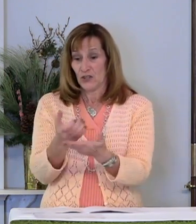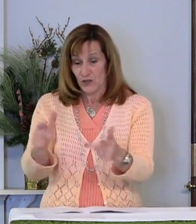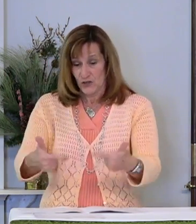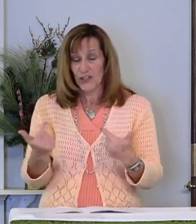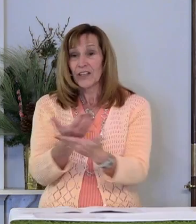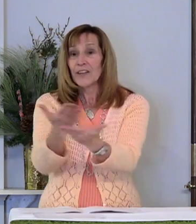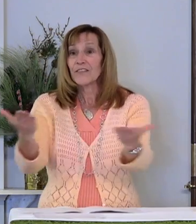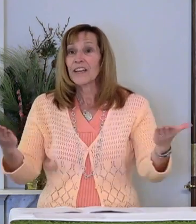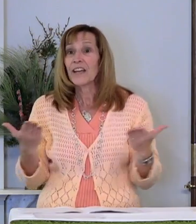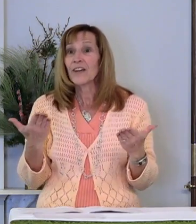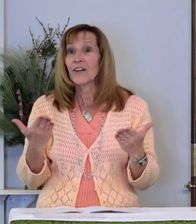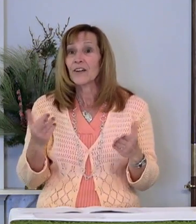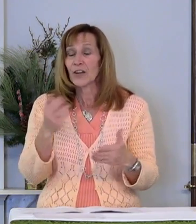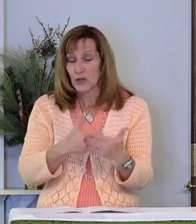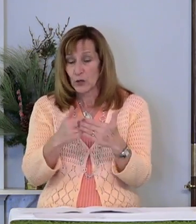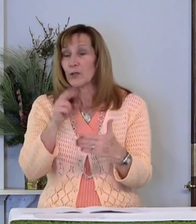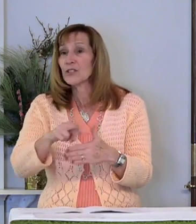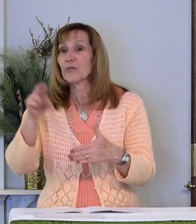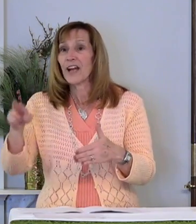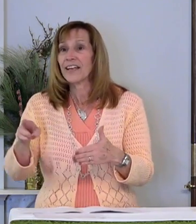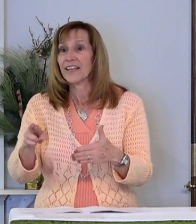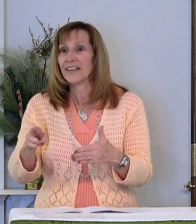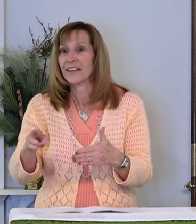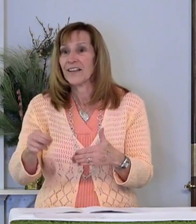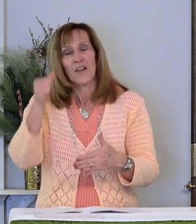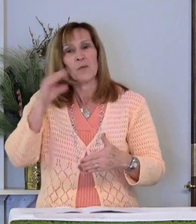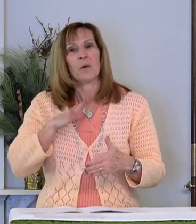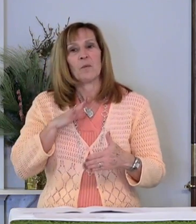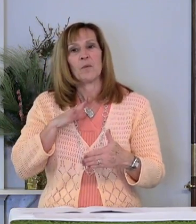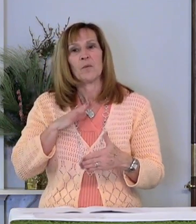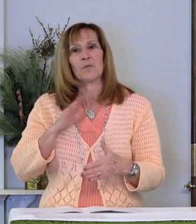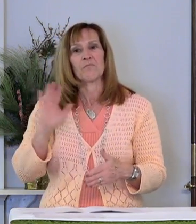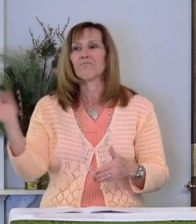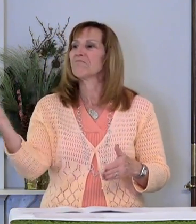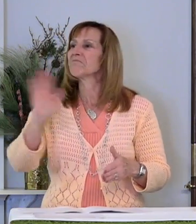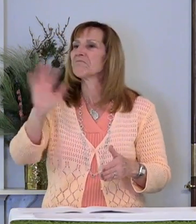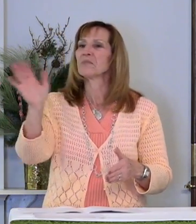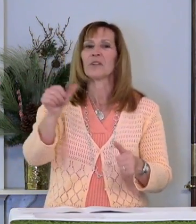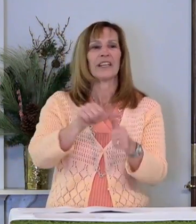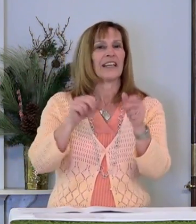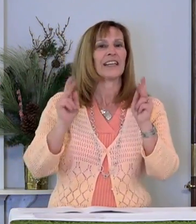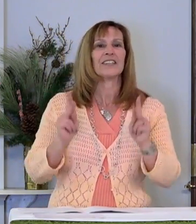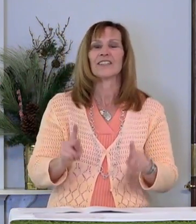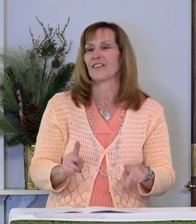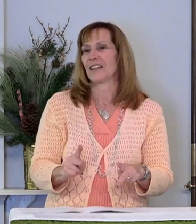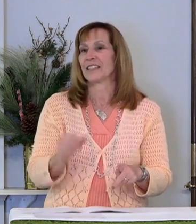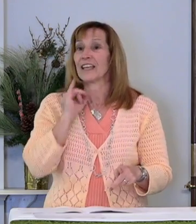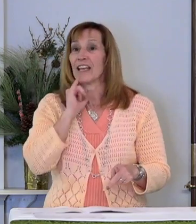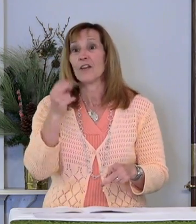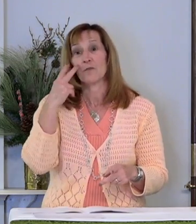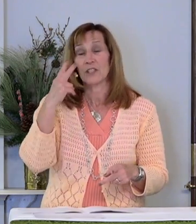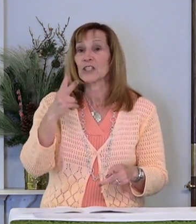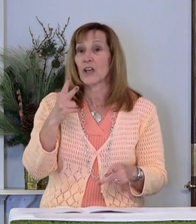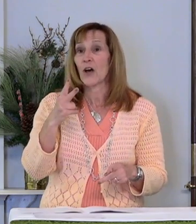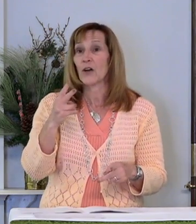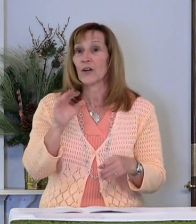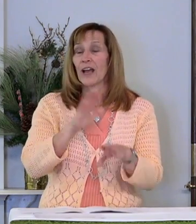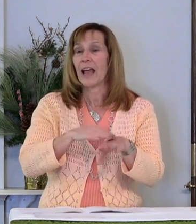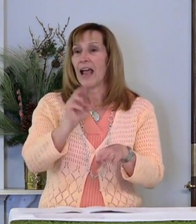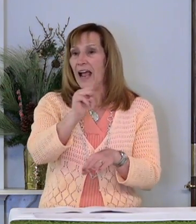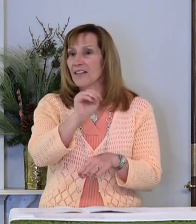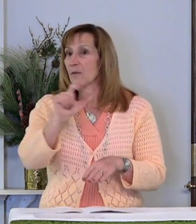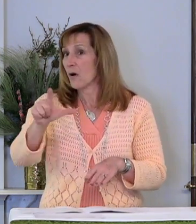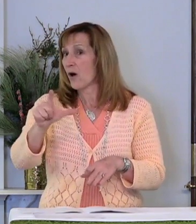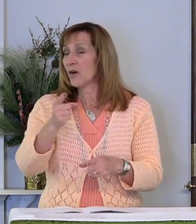here. And of course, she would warmly greet each one of us if we saw her at the mall.